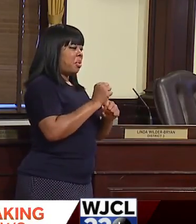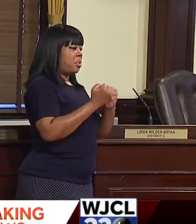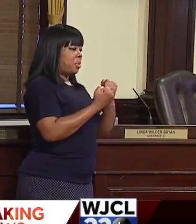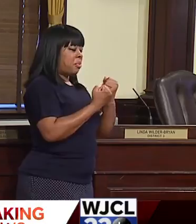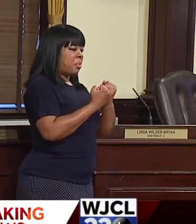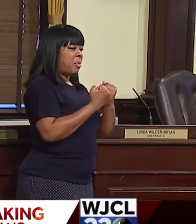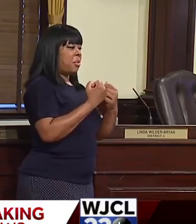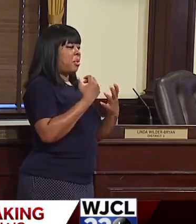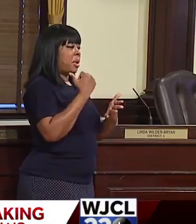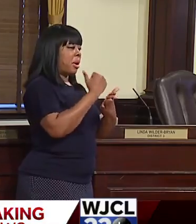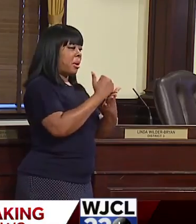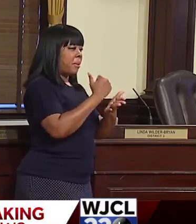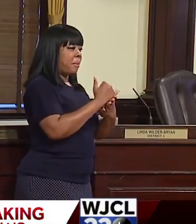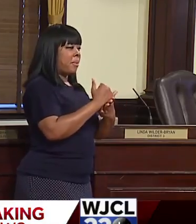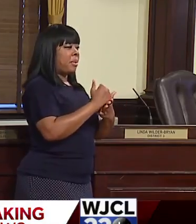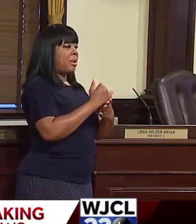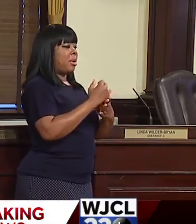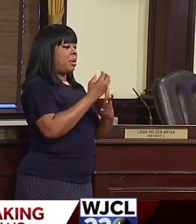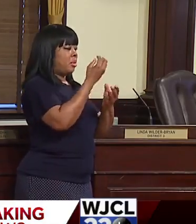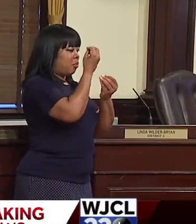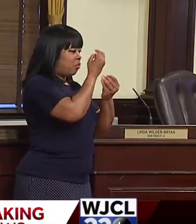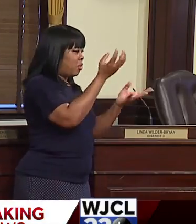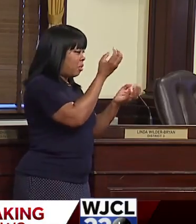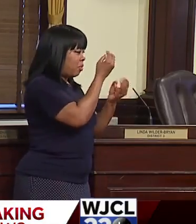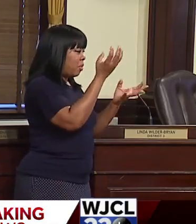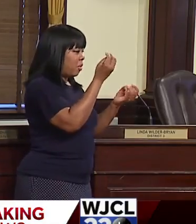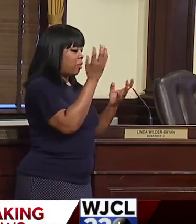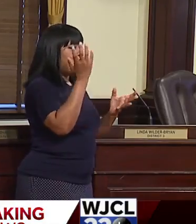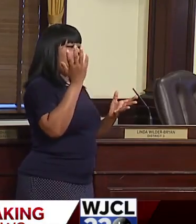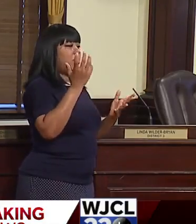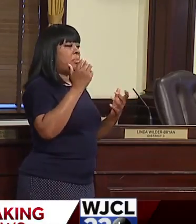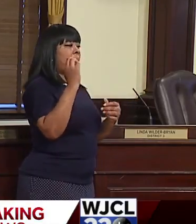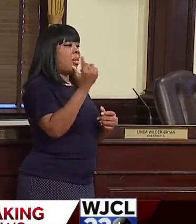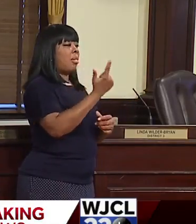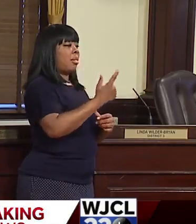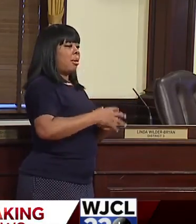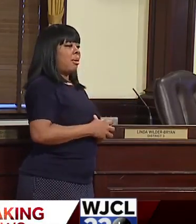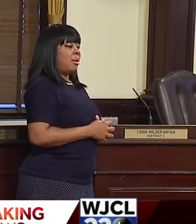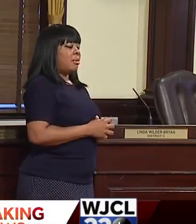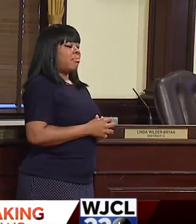continuing to help us to spread the message. Um, you know,